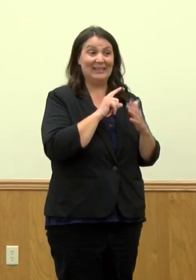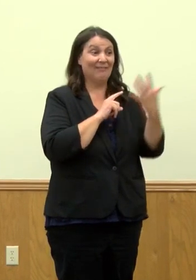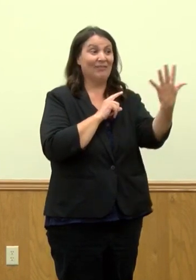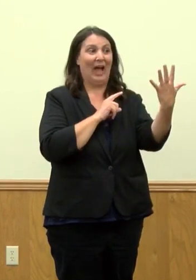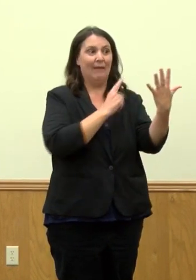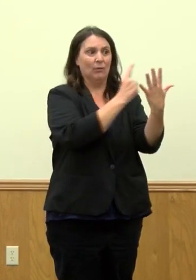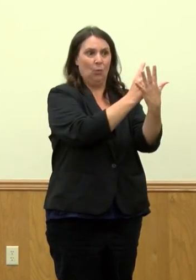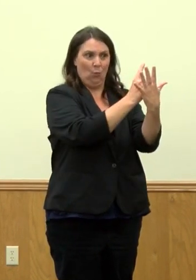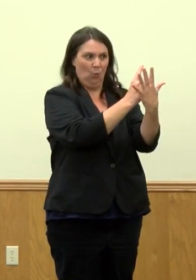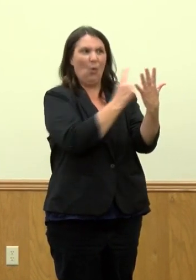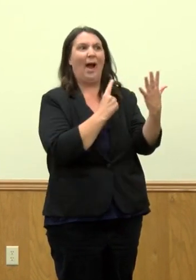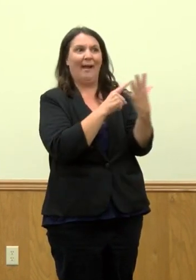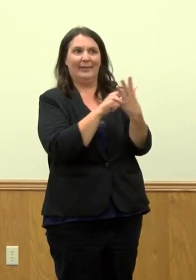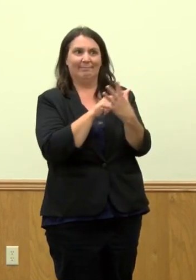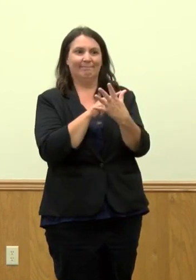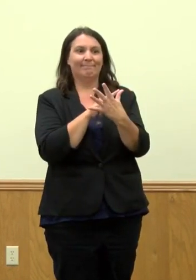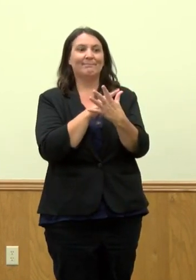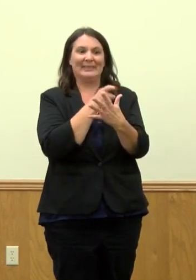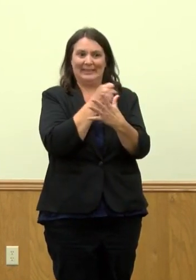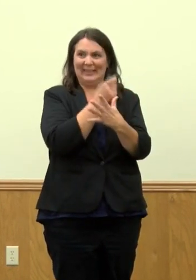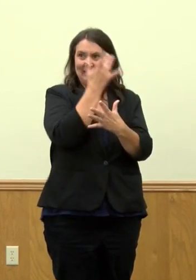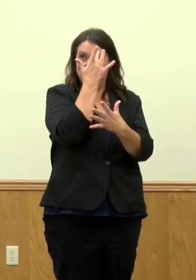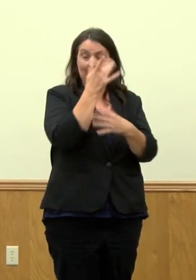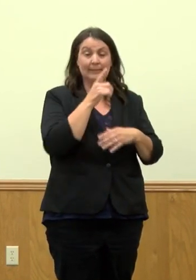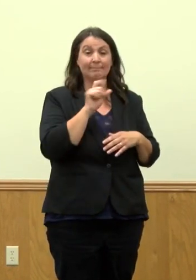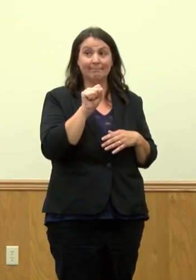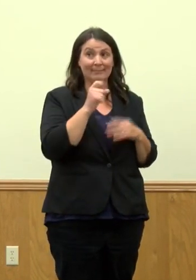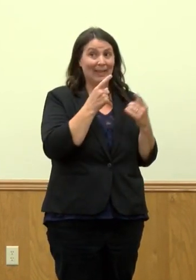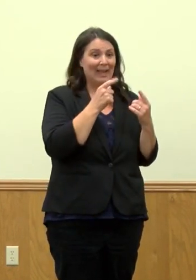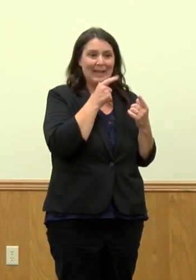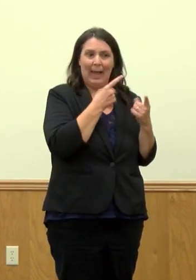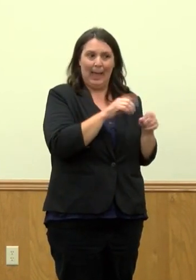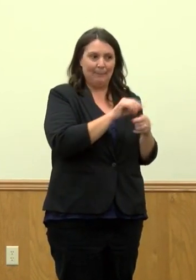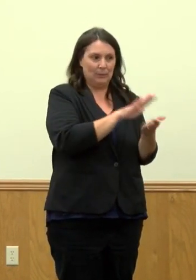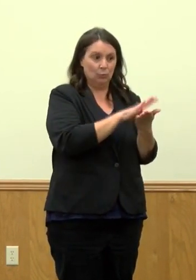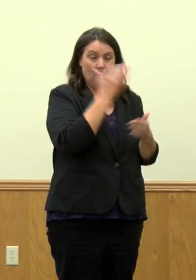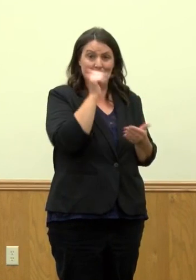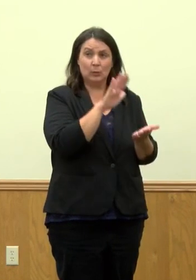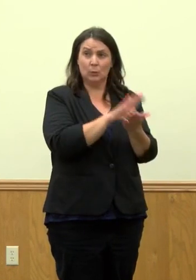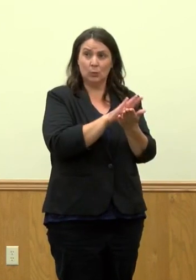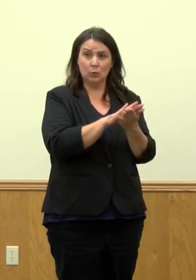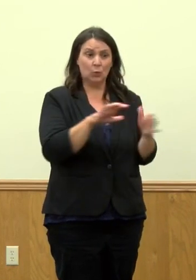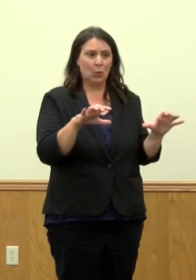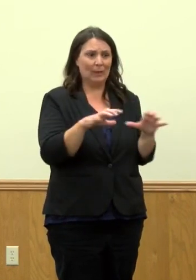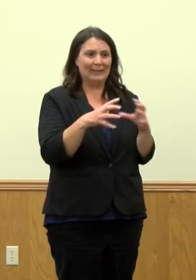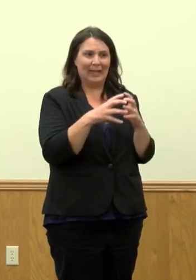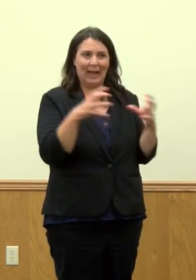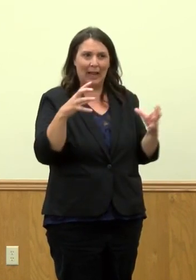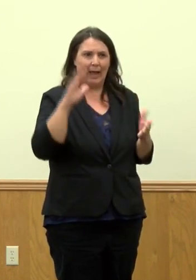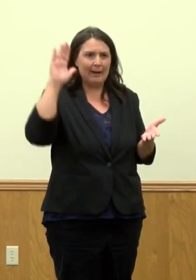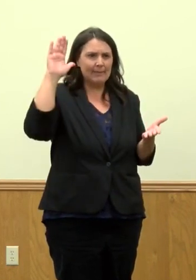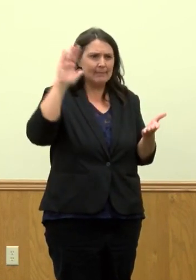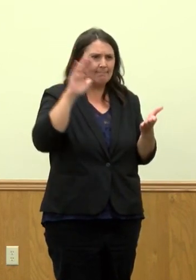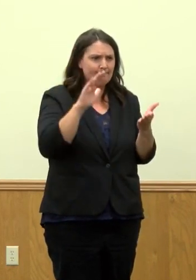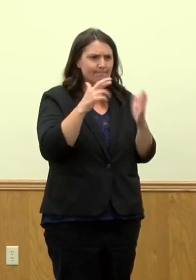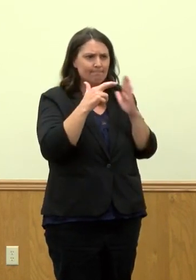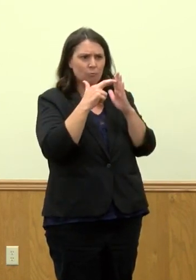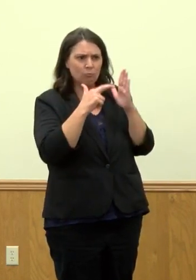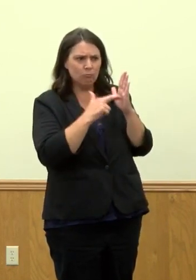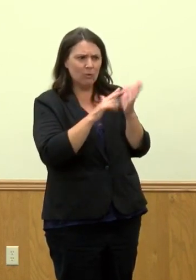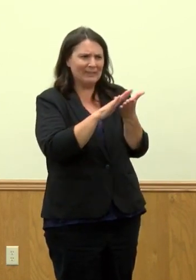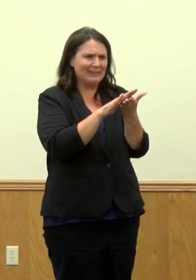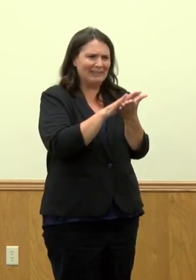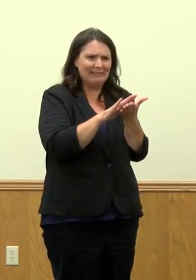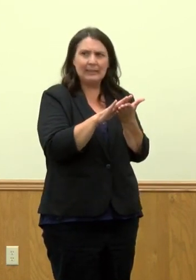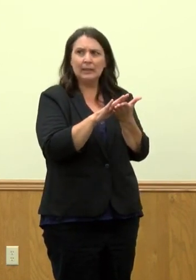it is not happening within the classroom setting. And again, that's because our schools have done a lot of mitigation and control methods in the